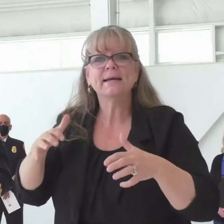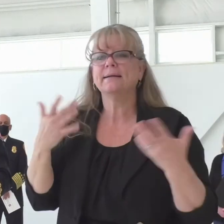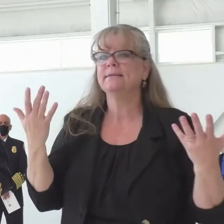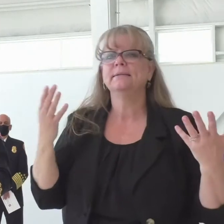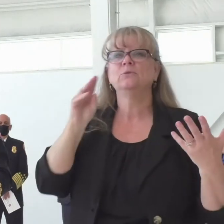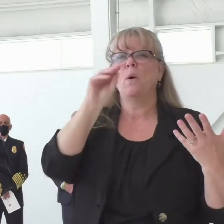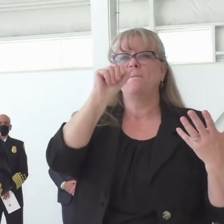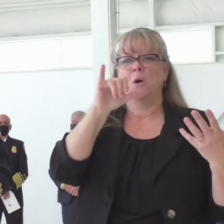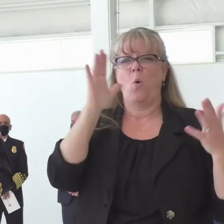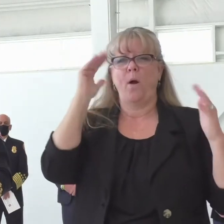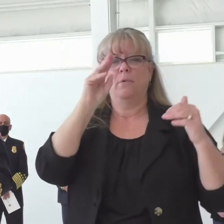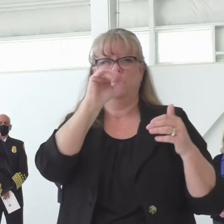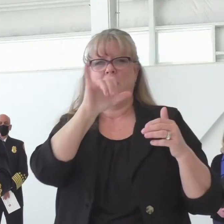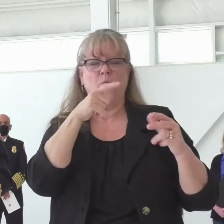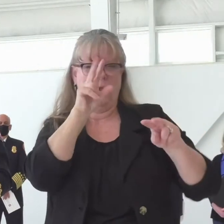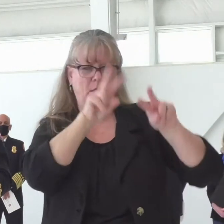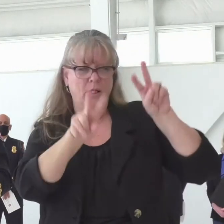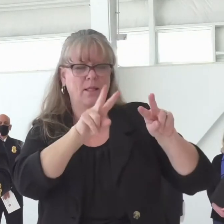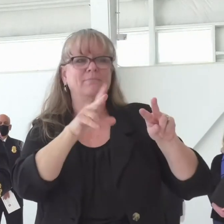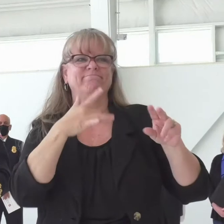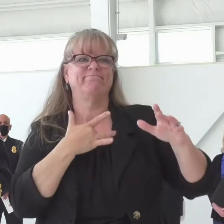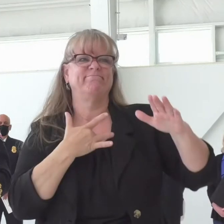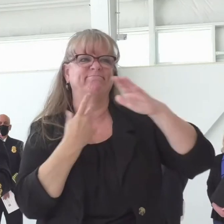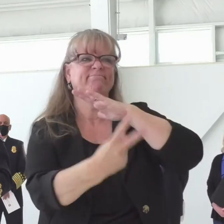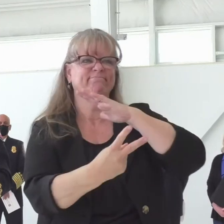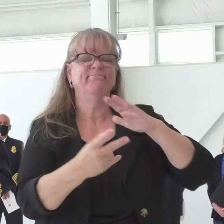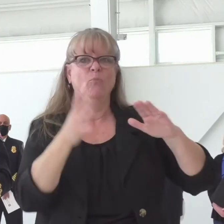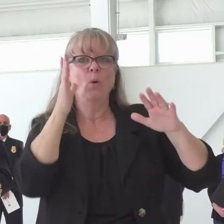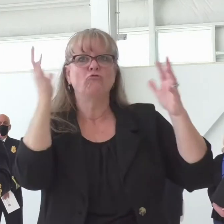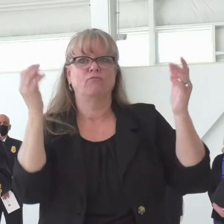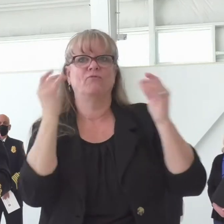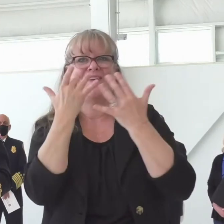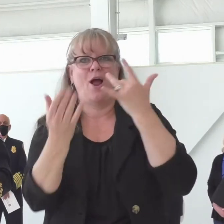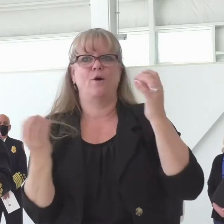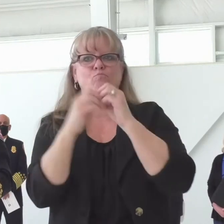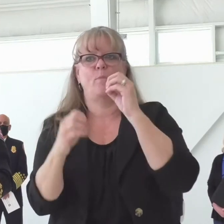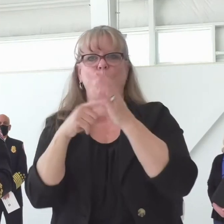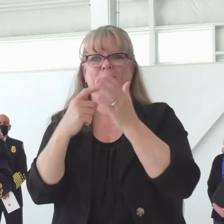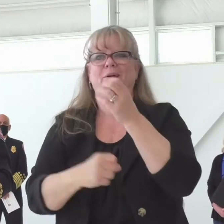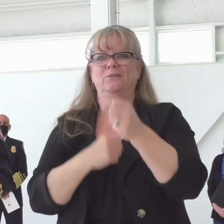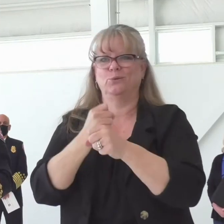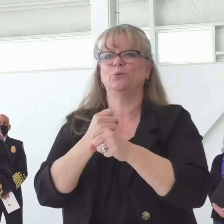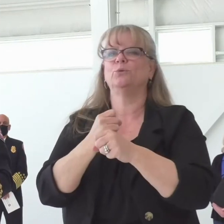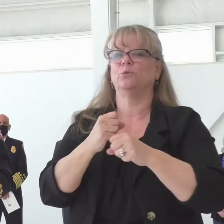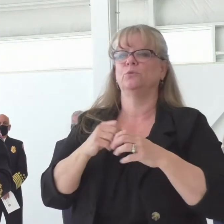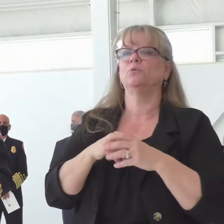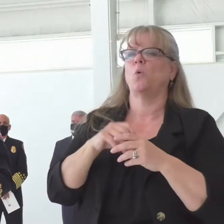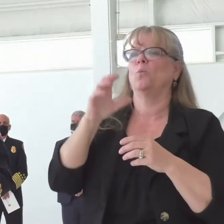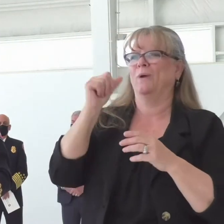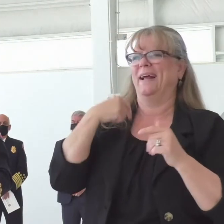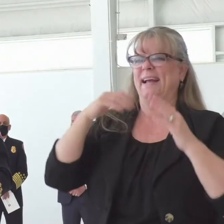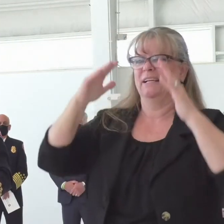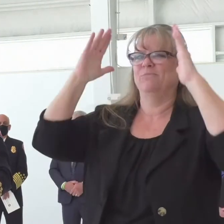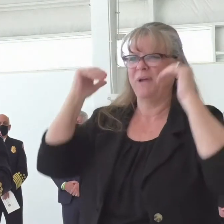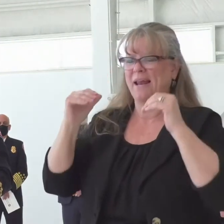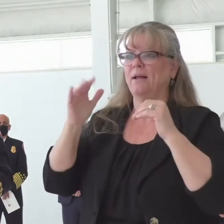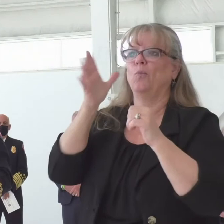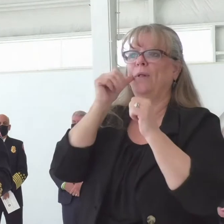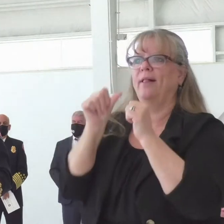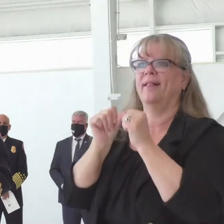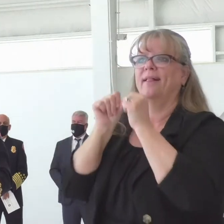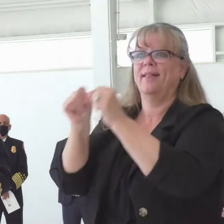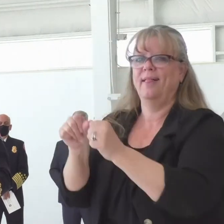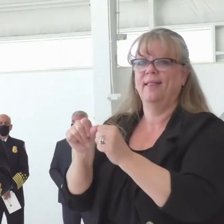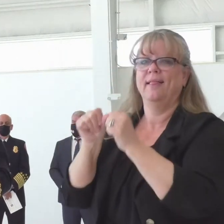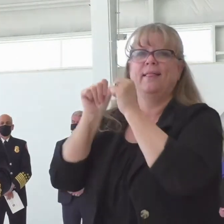Colorado. Continuation of the warm and dry conditions is anticipated to intensify drought conditions earlier